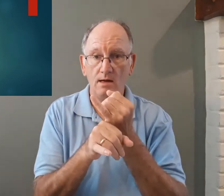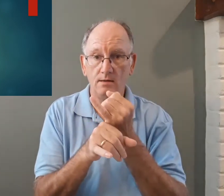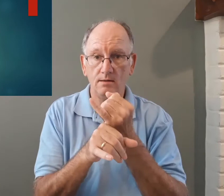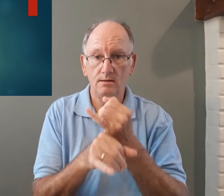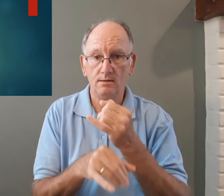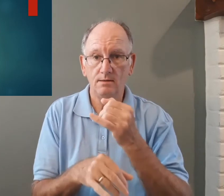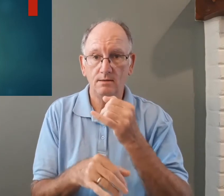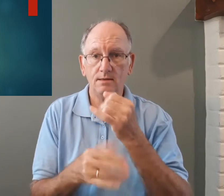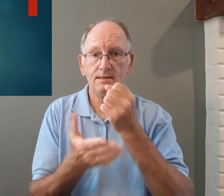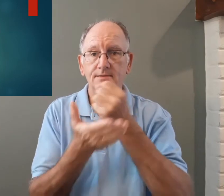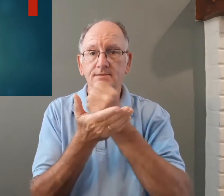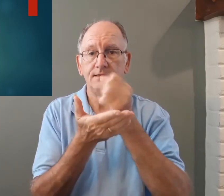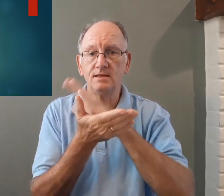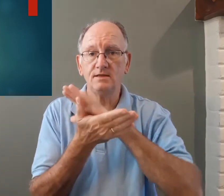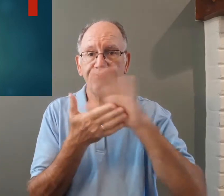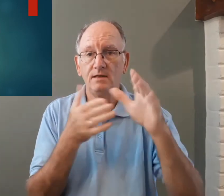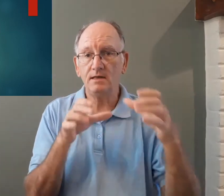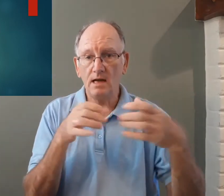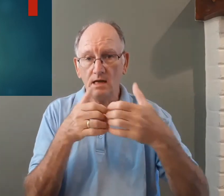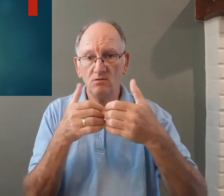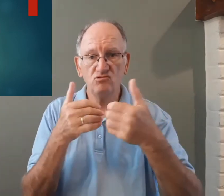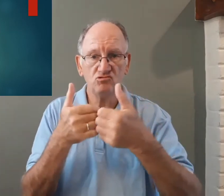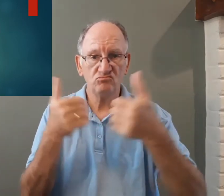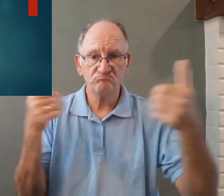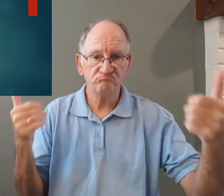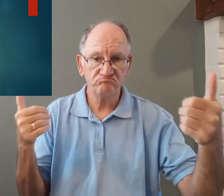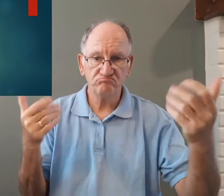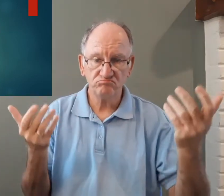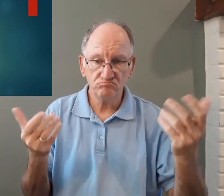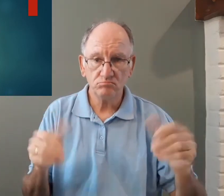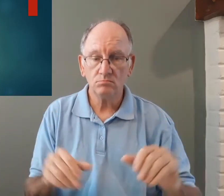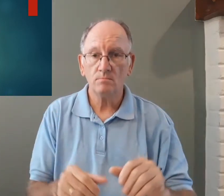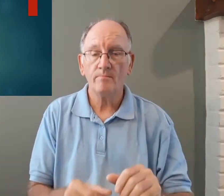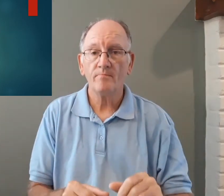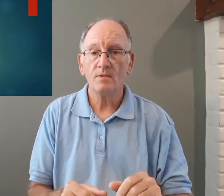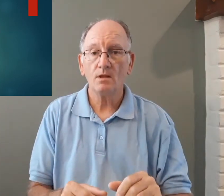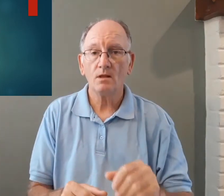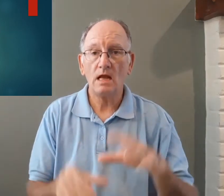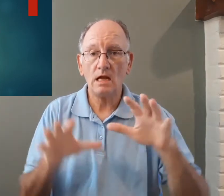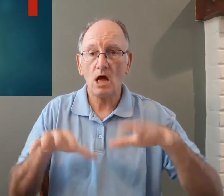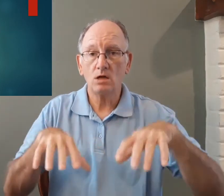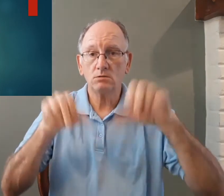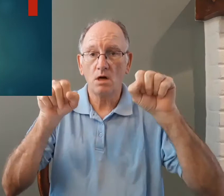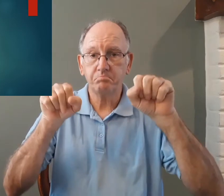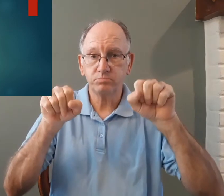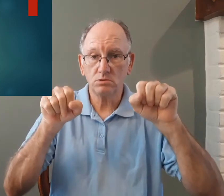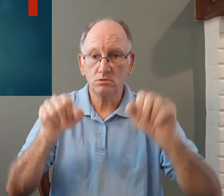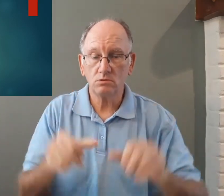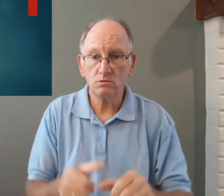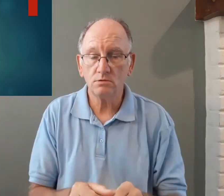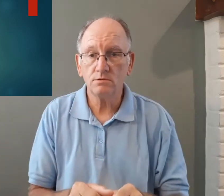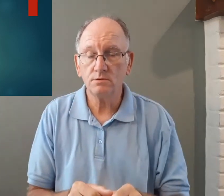sanctification and this is a sign for it and then adoption